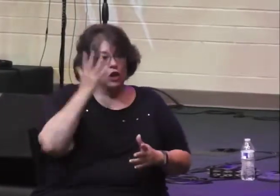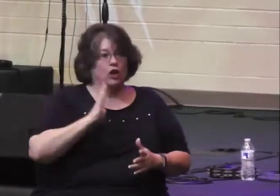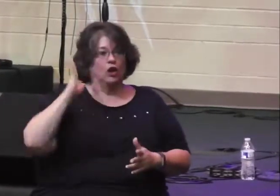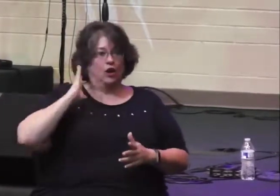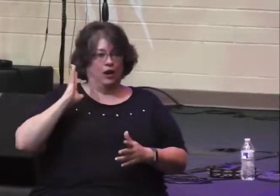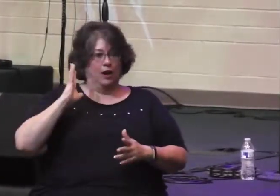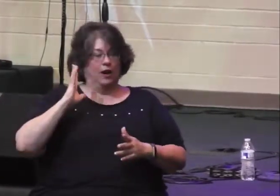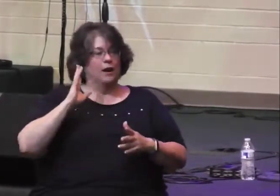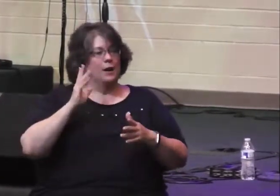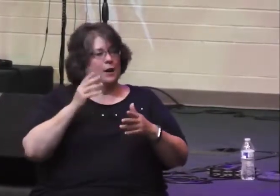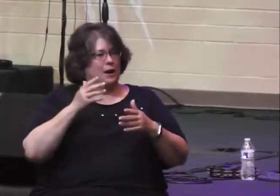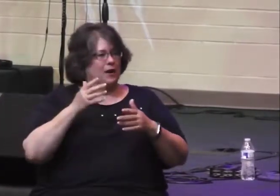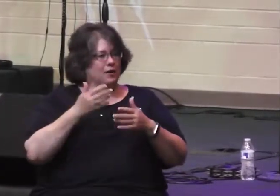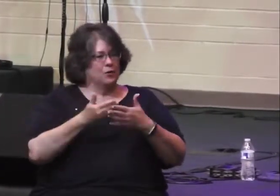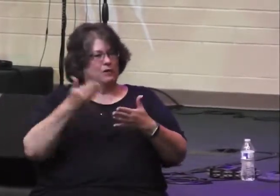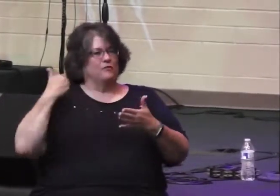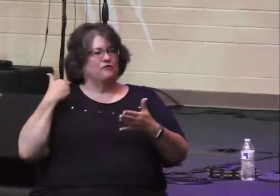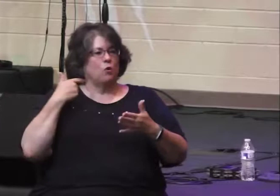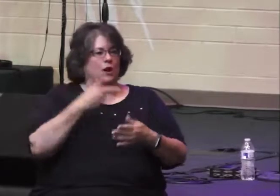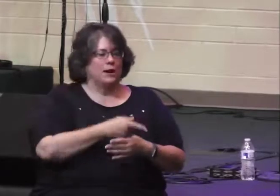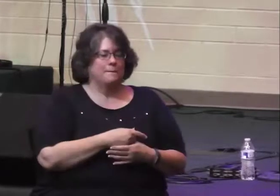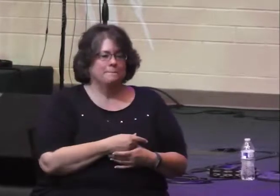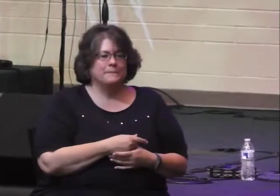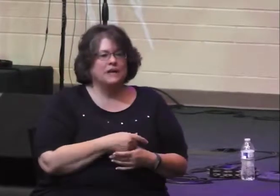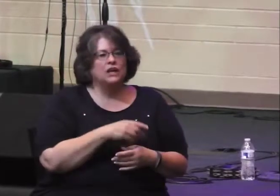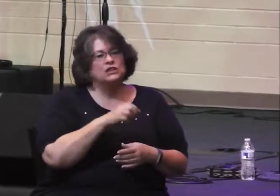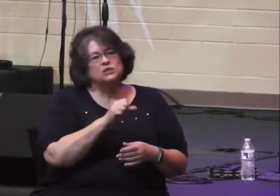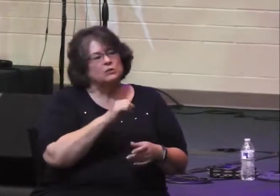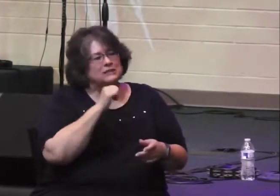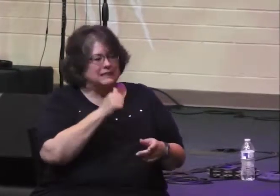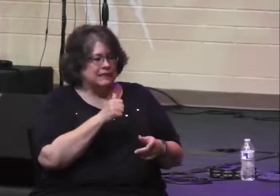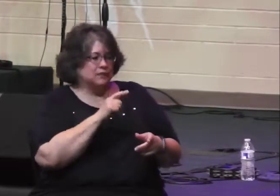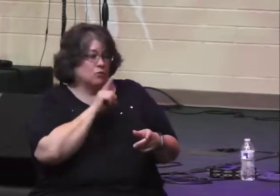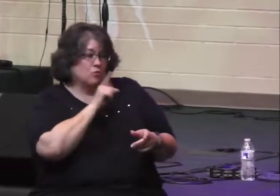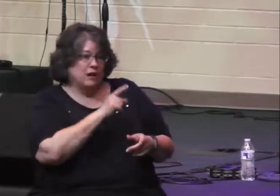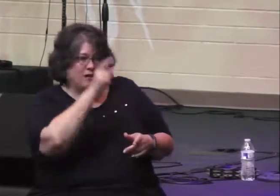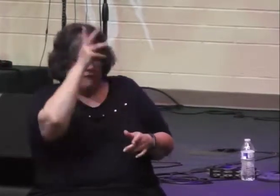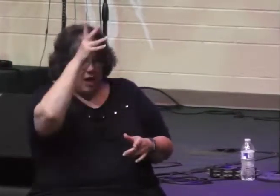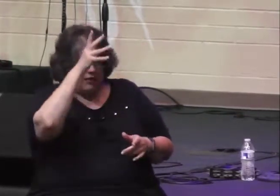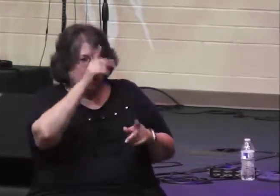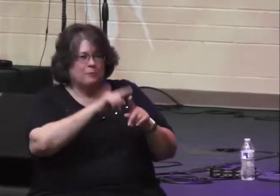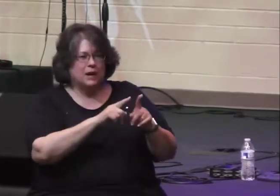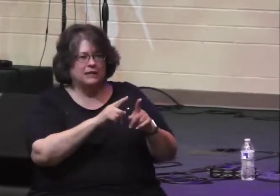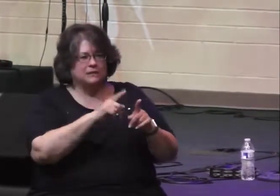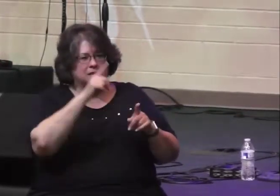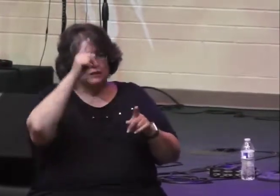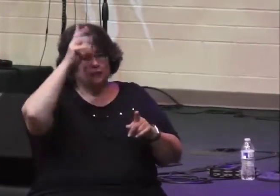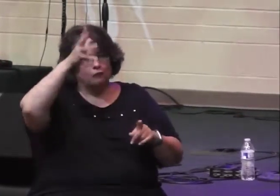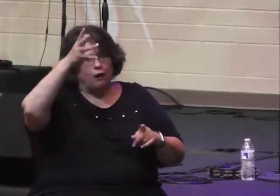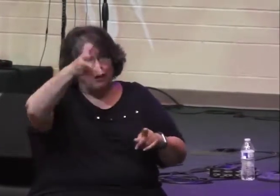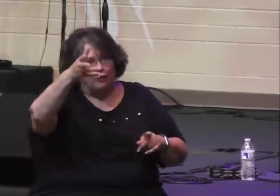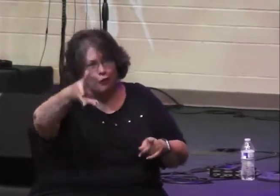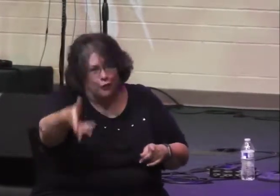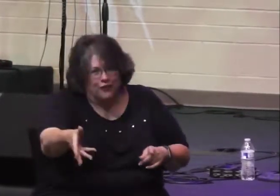Now, David's his ancestor, so it's using follower in that terms. It wasn't their father in that way. It doesn't mean his direct father.